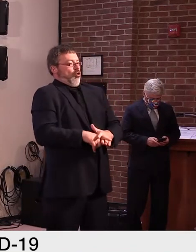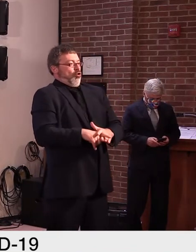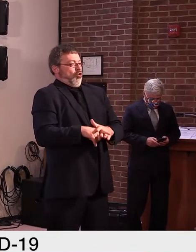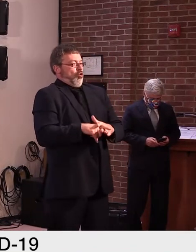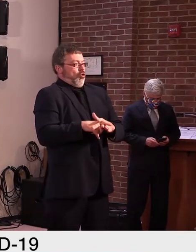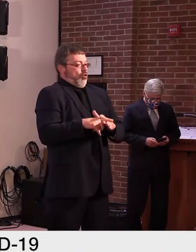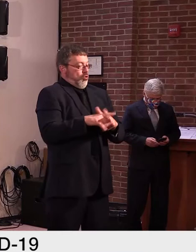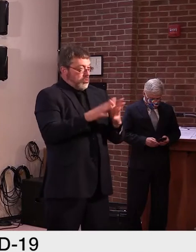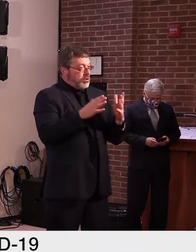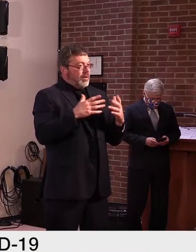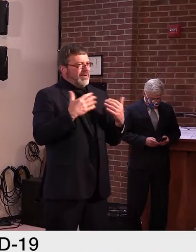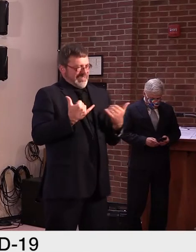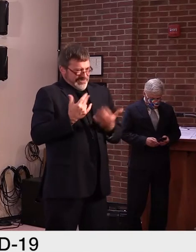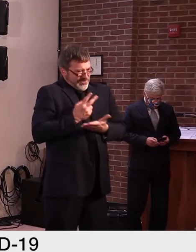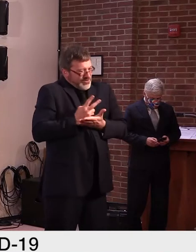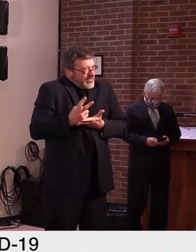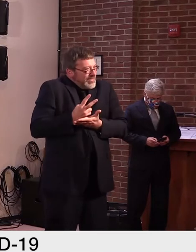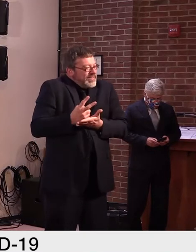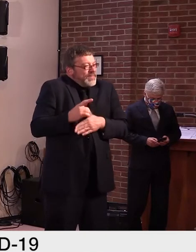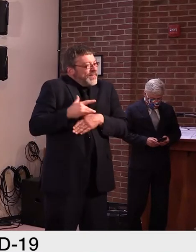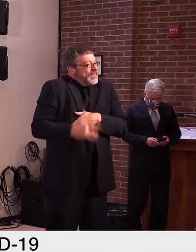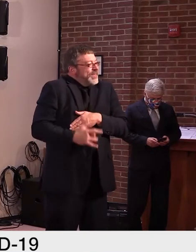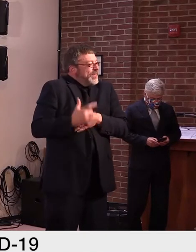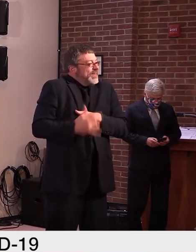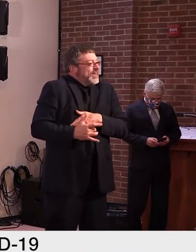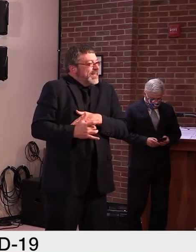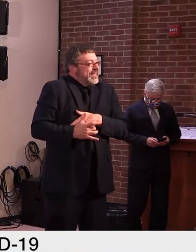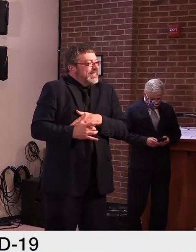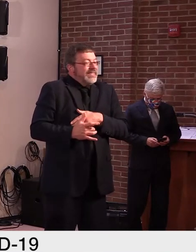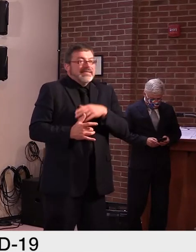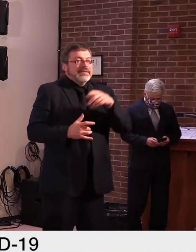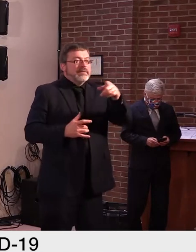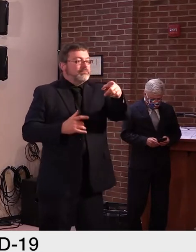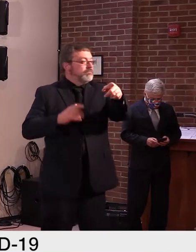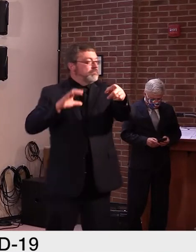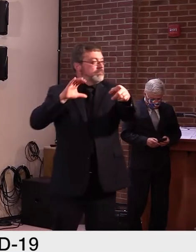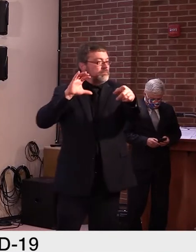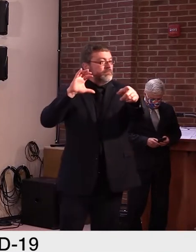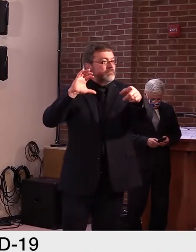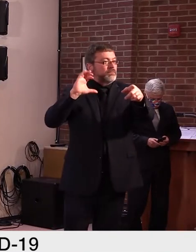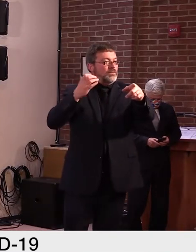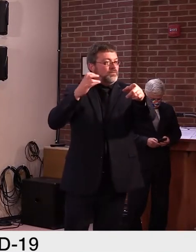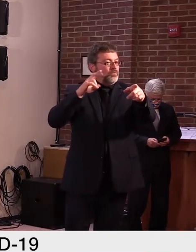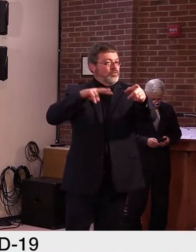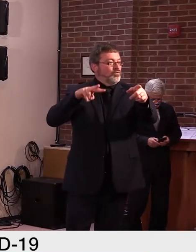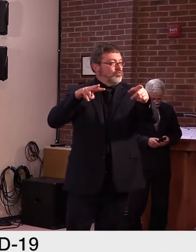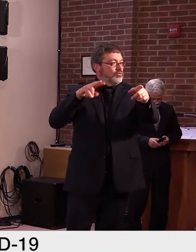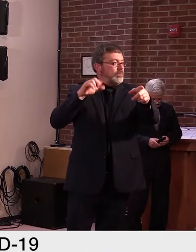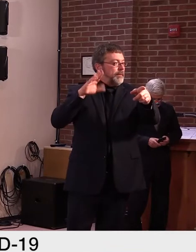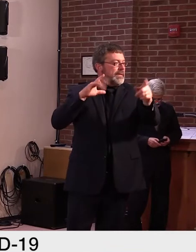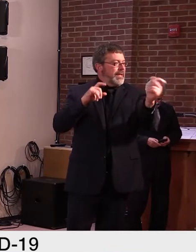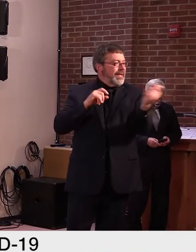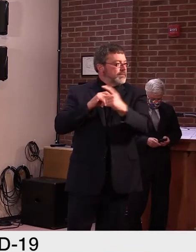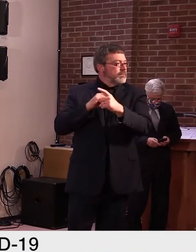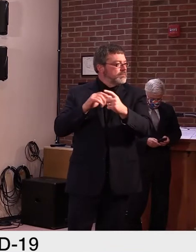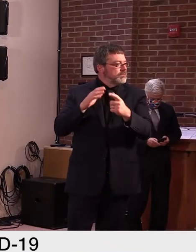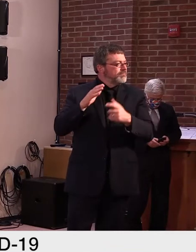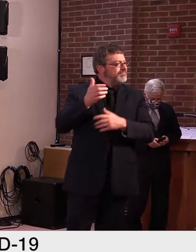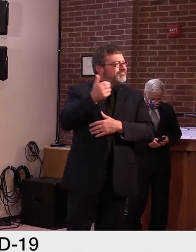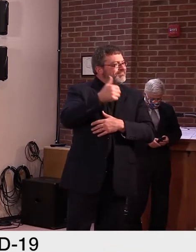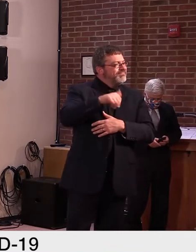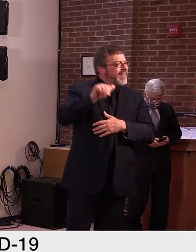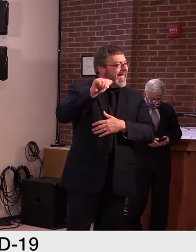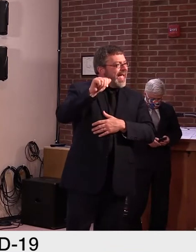just briefly, Dr. Walmier there, uh, do you have any sort of a recommendation as far as, uh, uh, a dosage of creamy for,